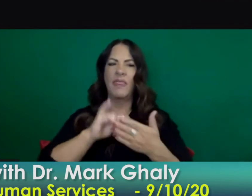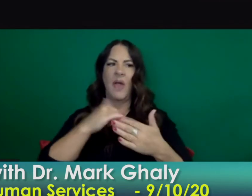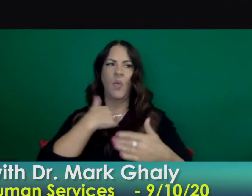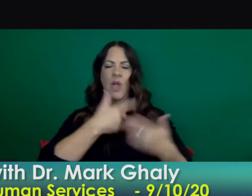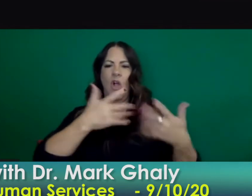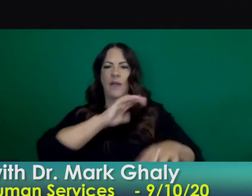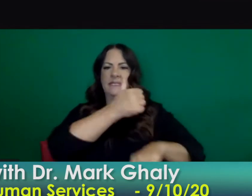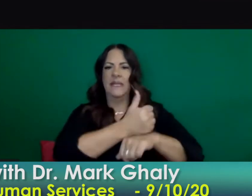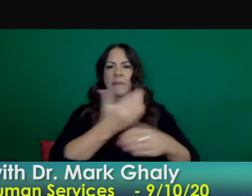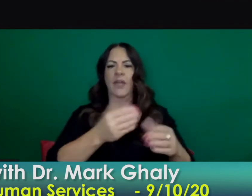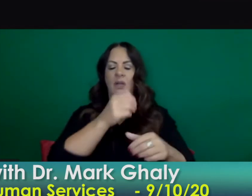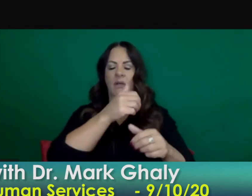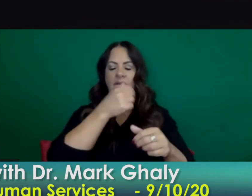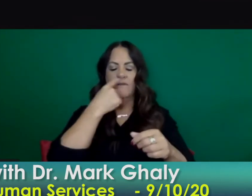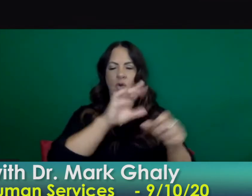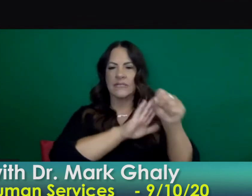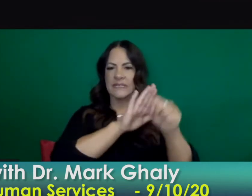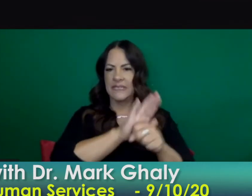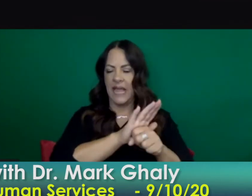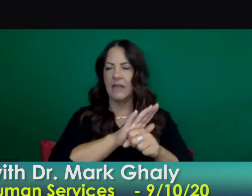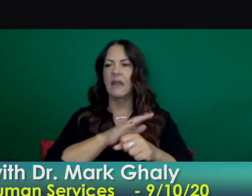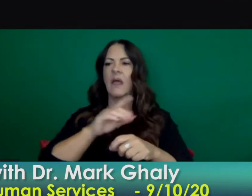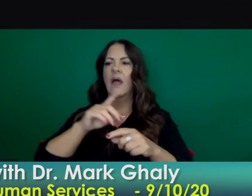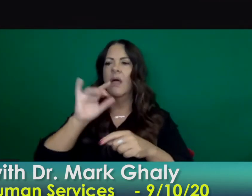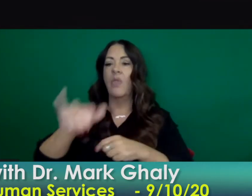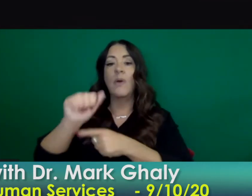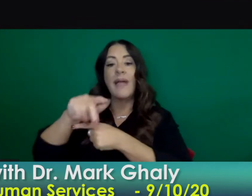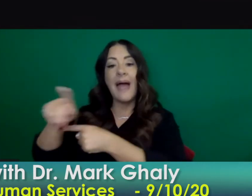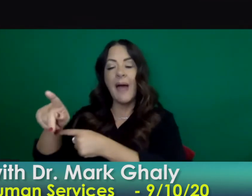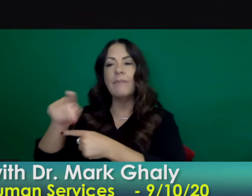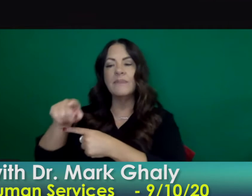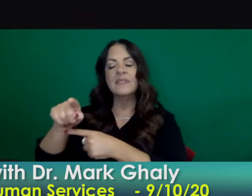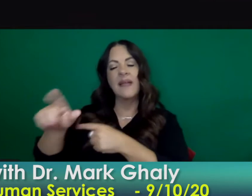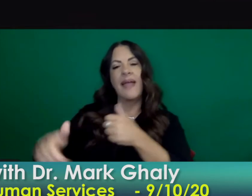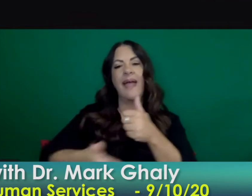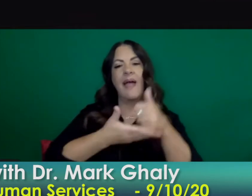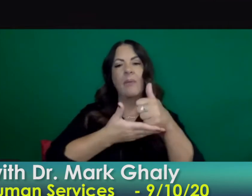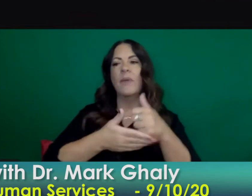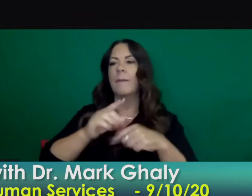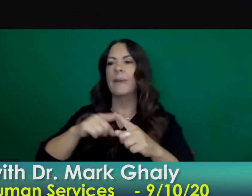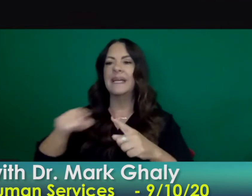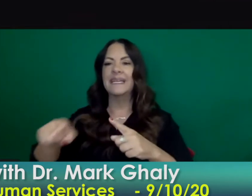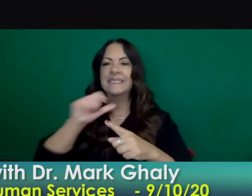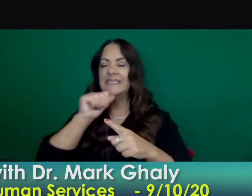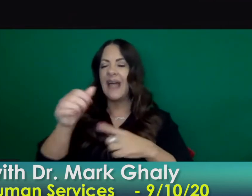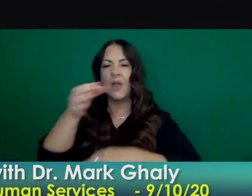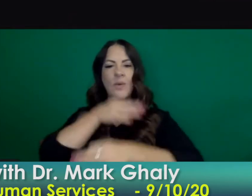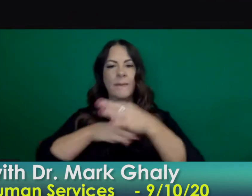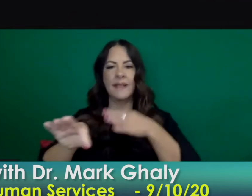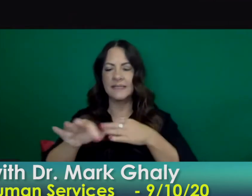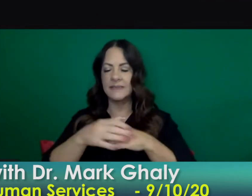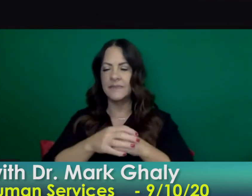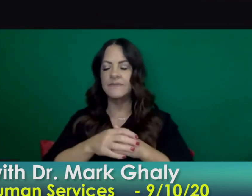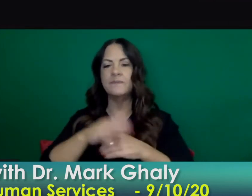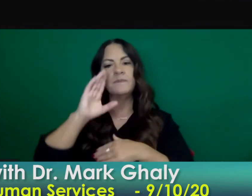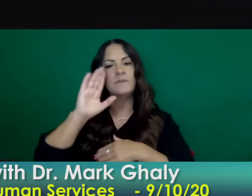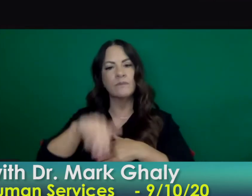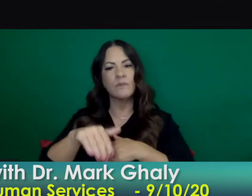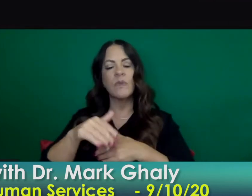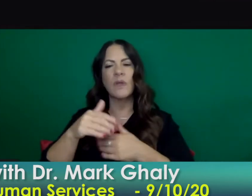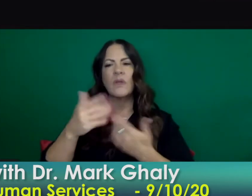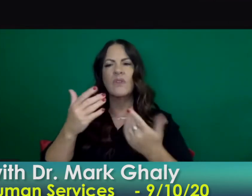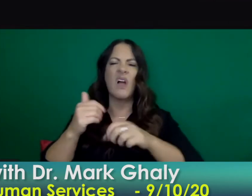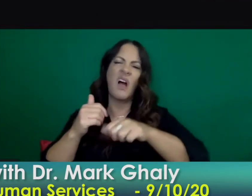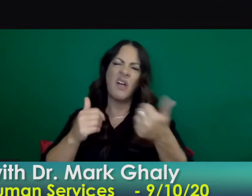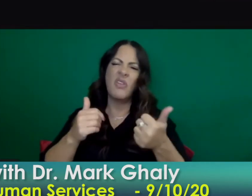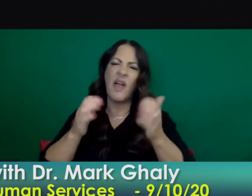there's um been a great deal of investigation both at the county level and the state level citizen i know is an app that